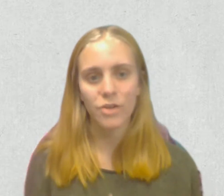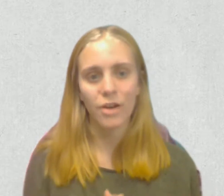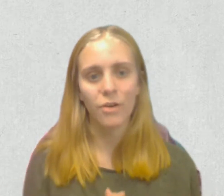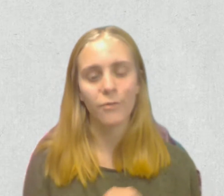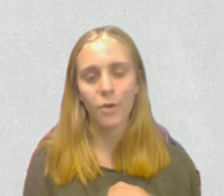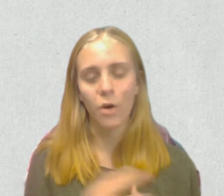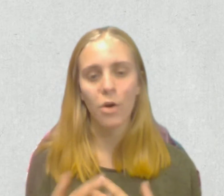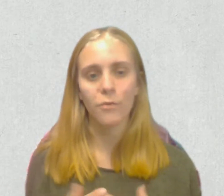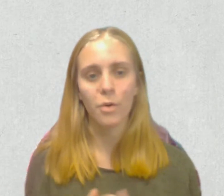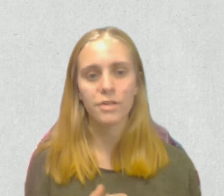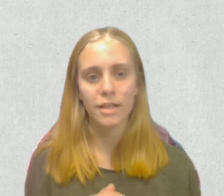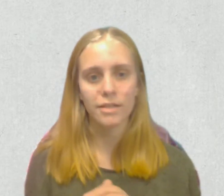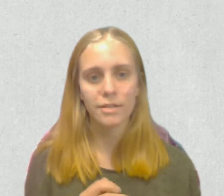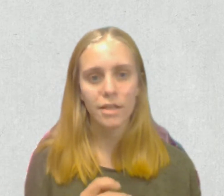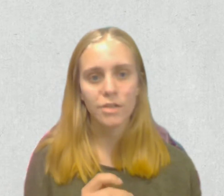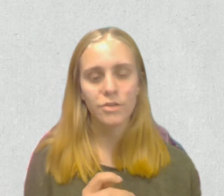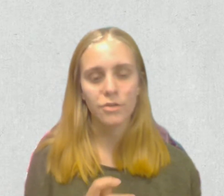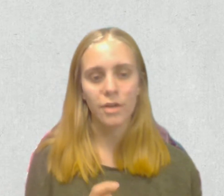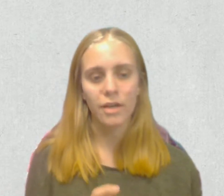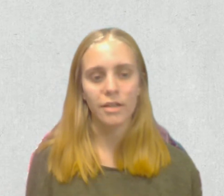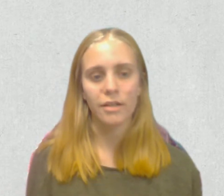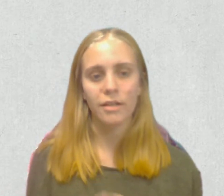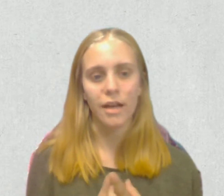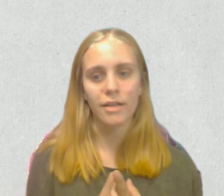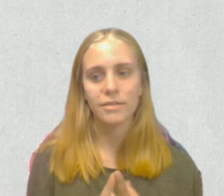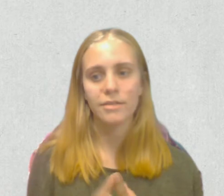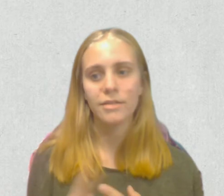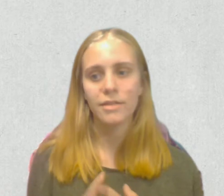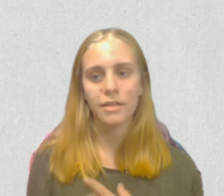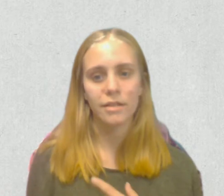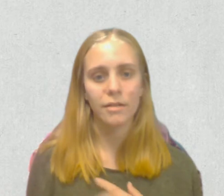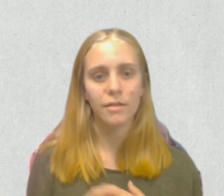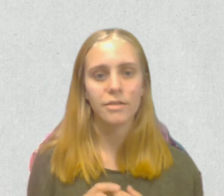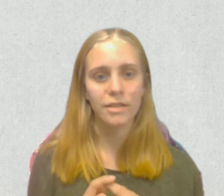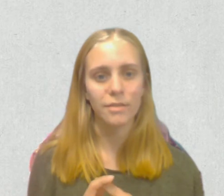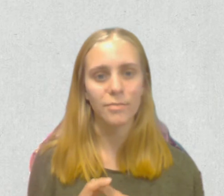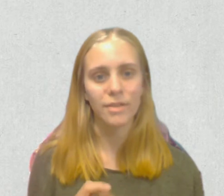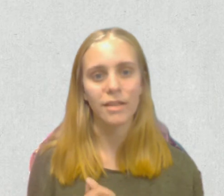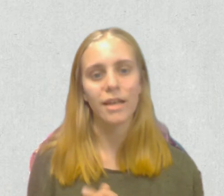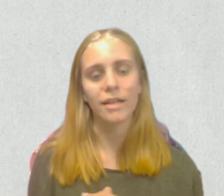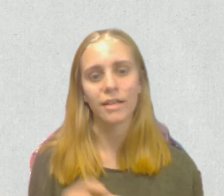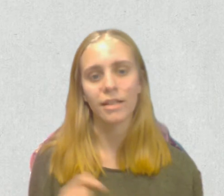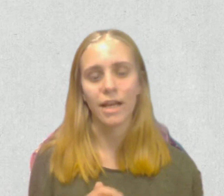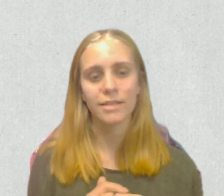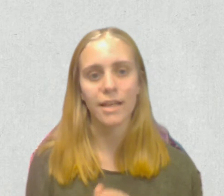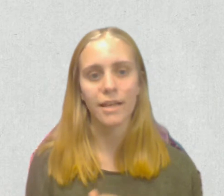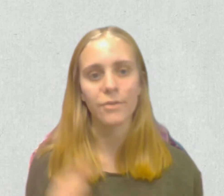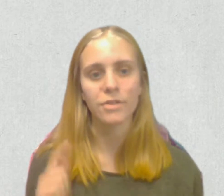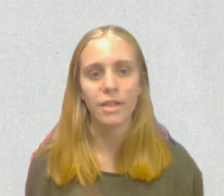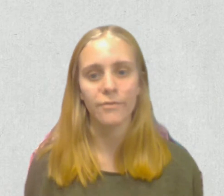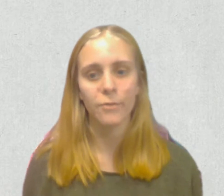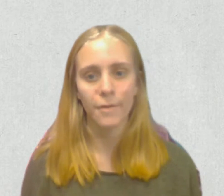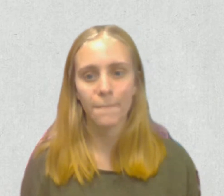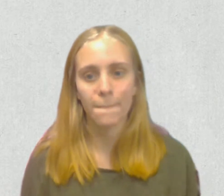no trout for all four sites to a class D, C, B, and a class A for site 4.